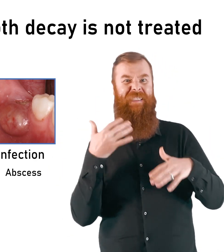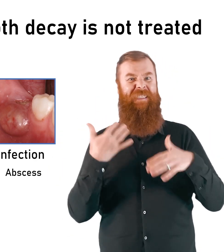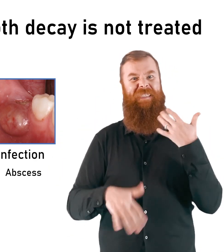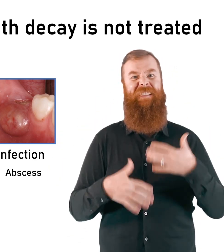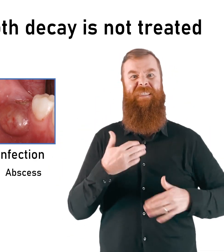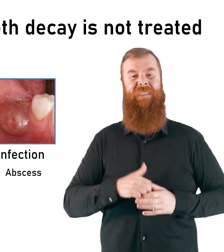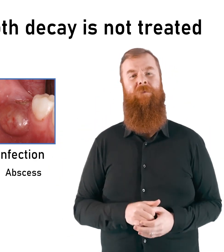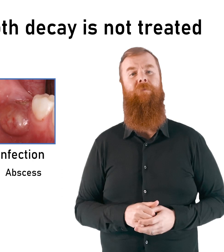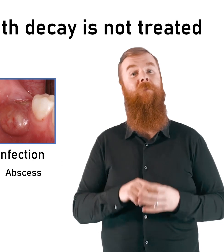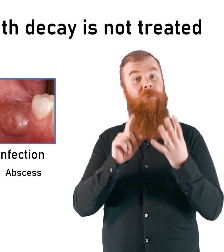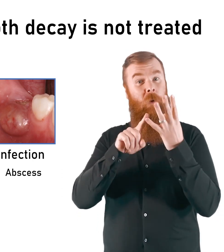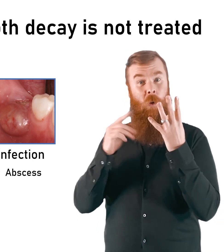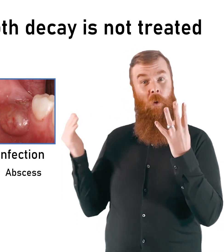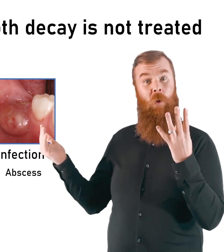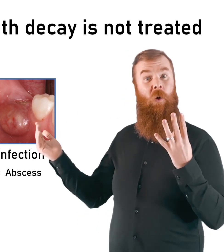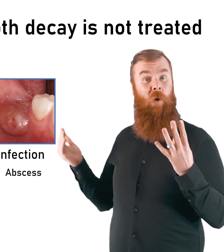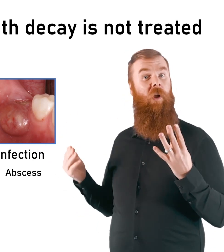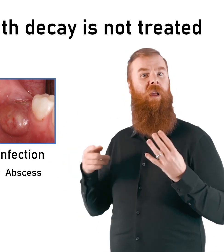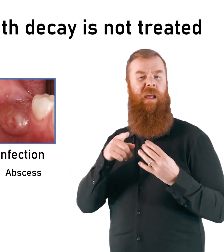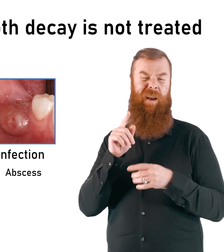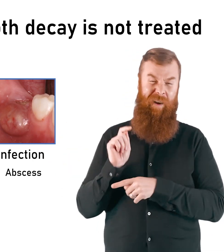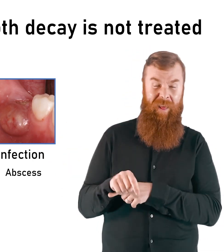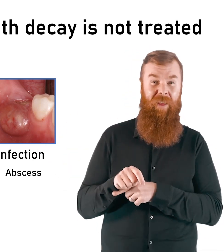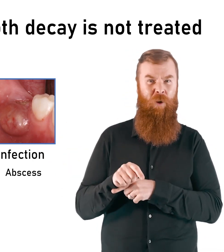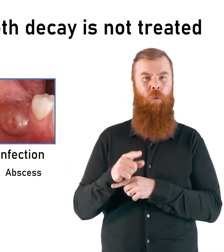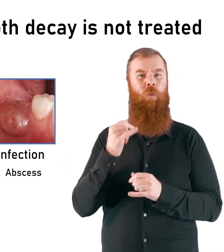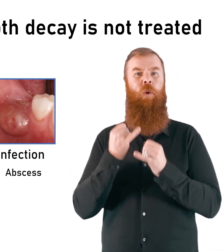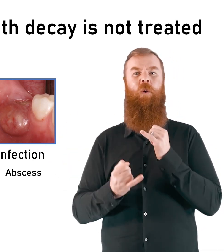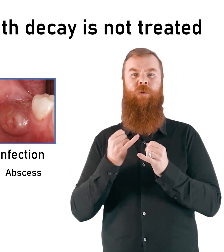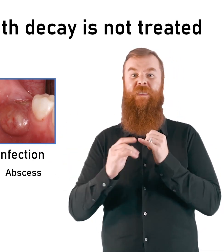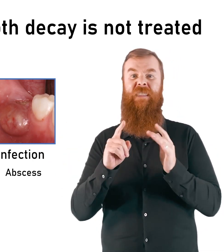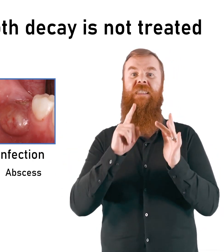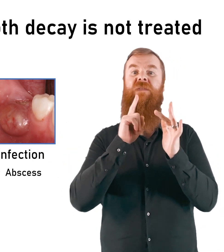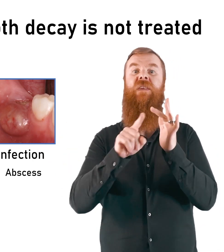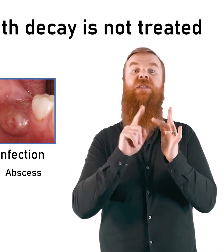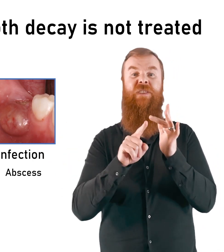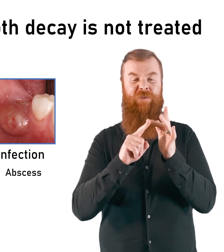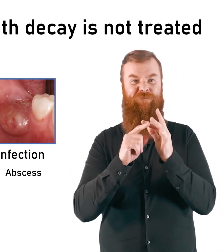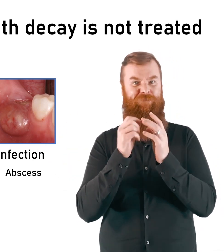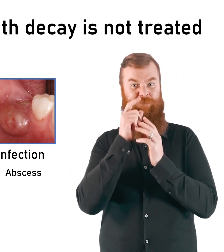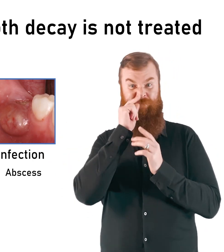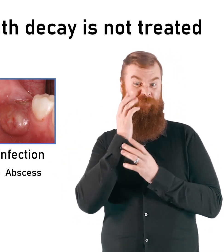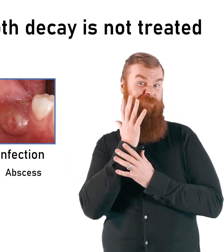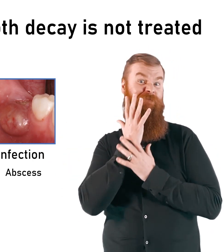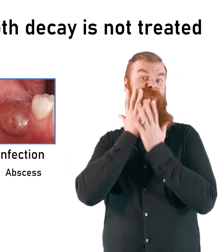Tooth decay often does not cause pain until it's severe, so you might not even know that you have it.